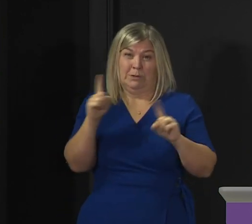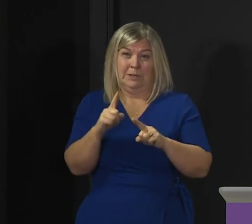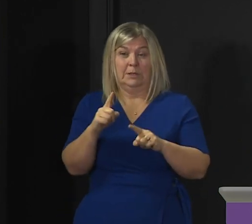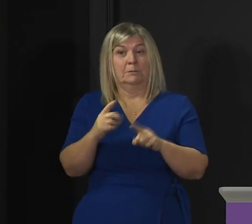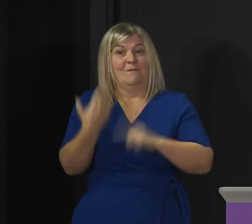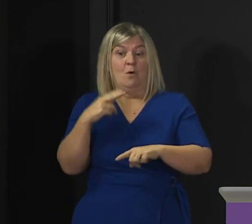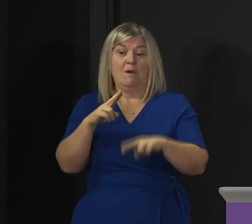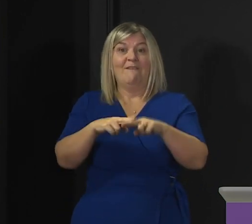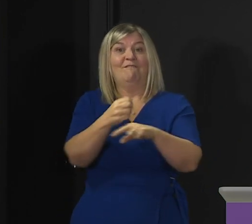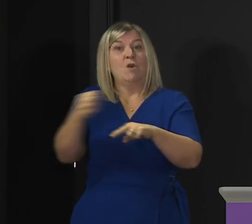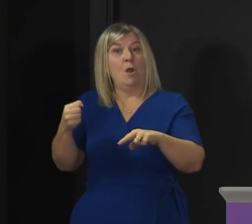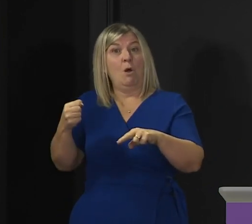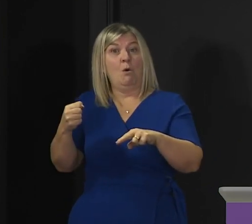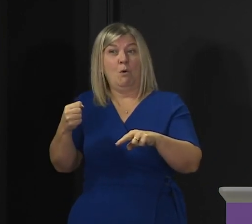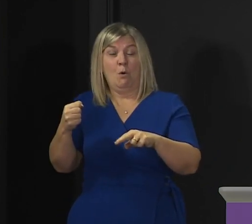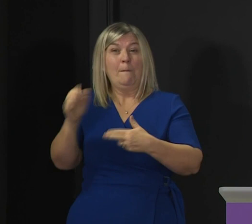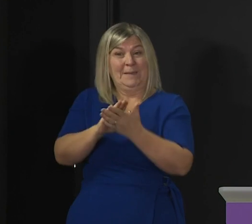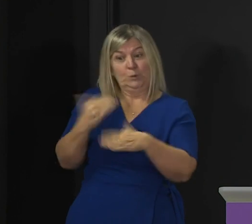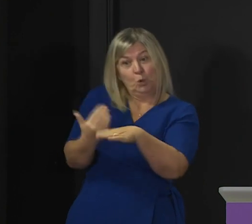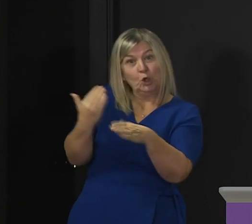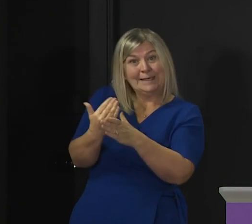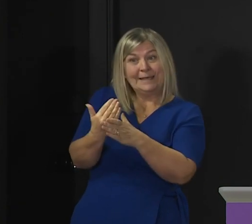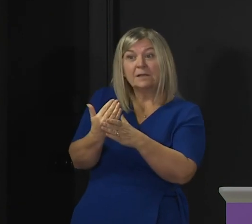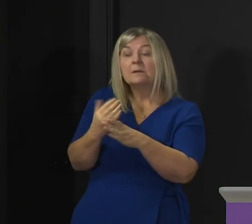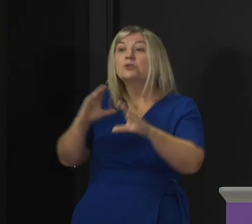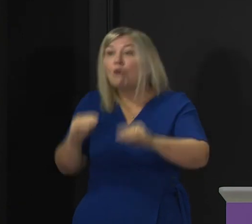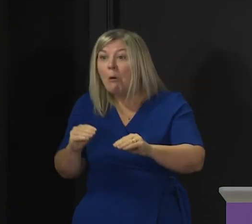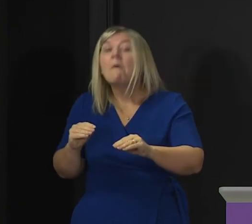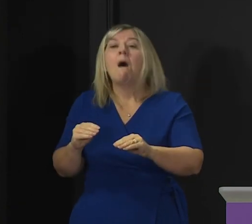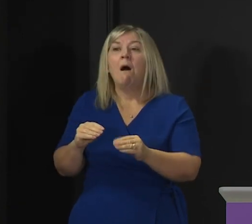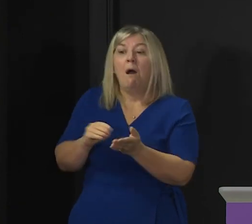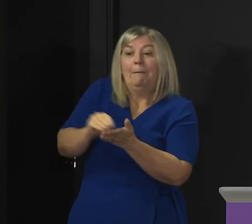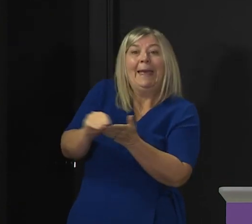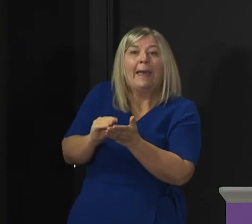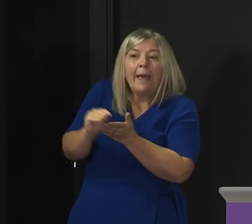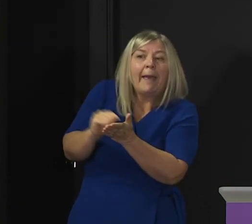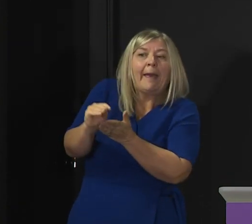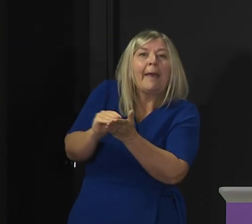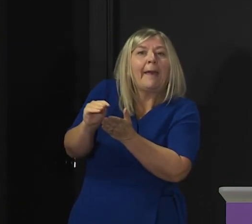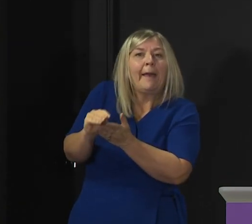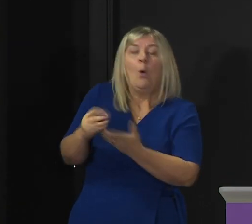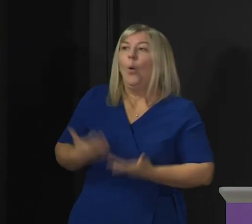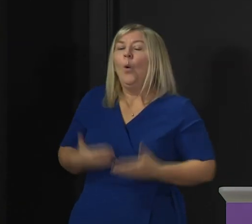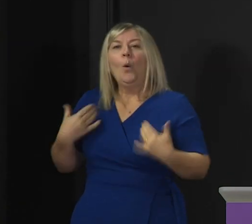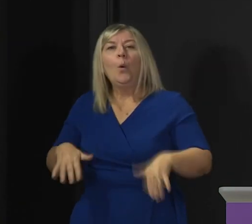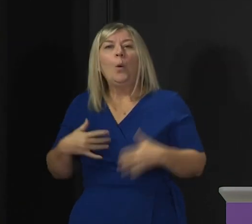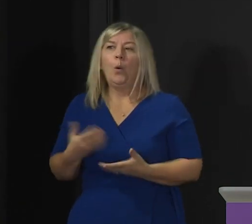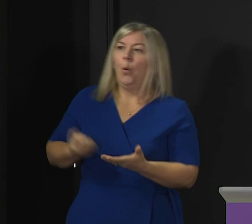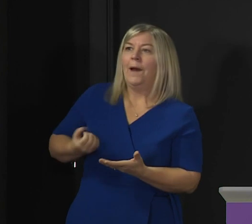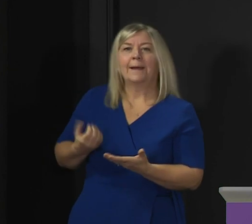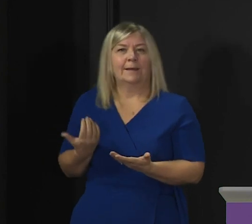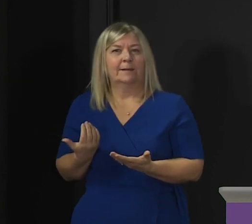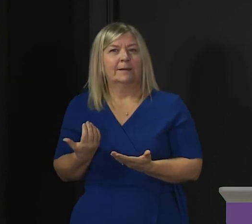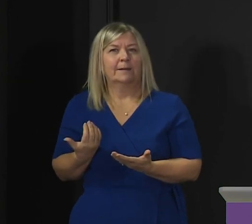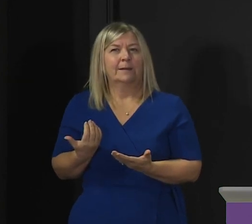that the Prime Minister announced on Saturday would make it slightly less difficult because workers would have more of their wages paid. So the